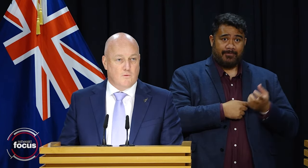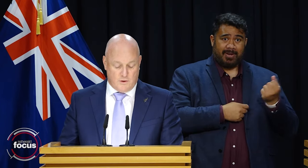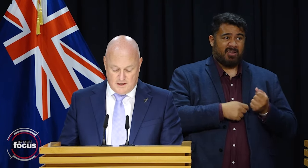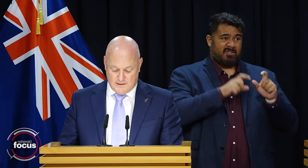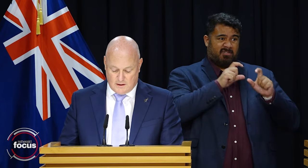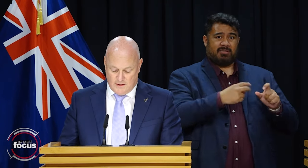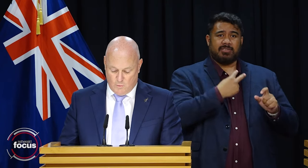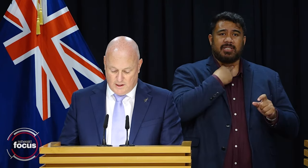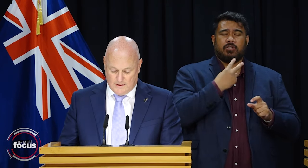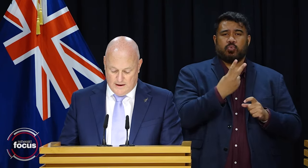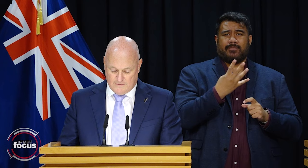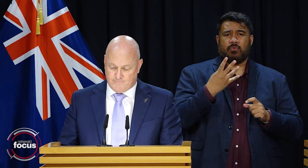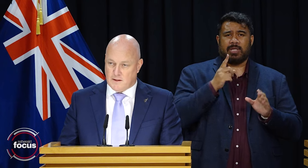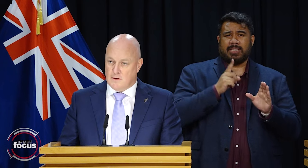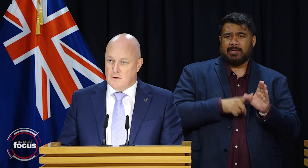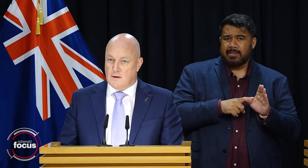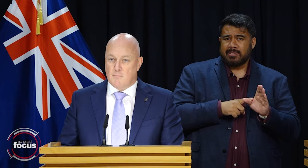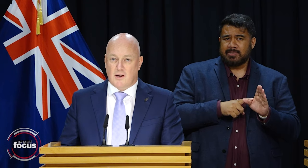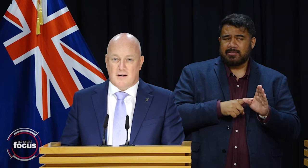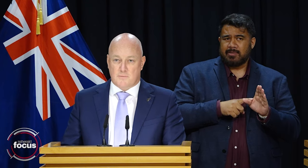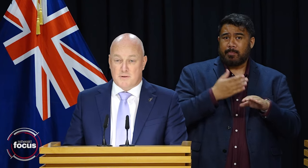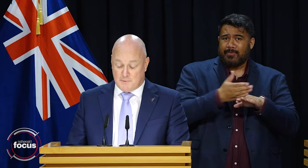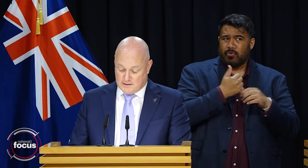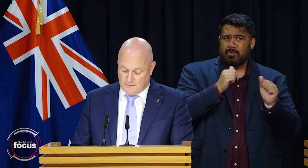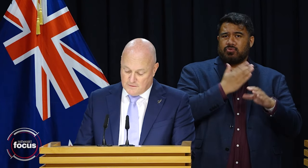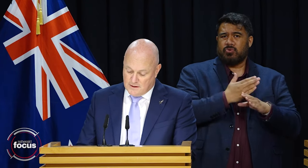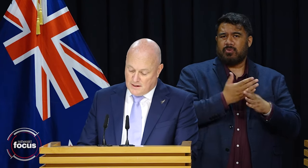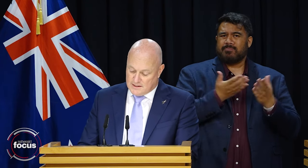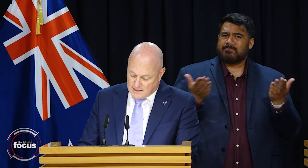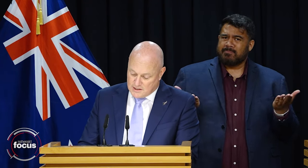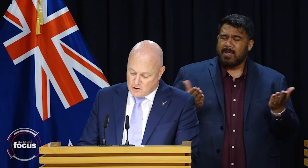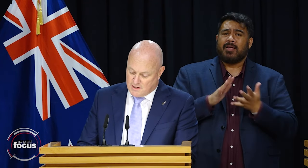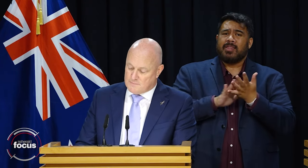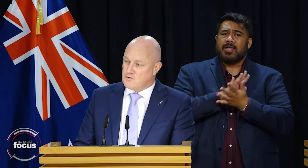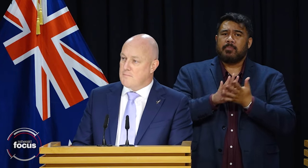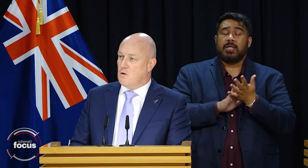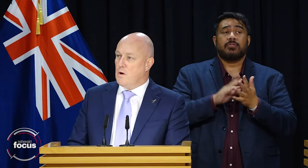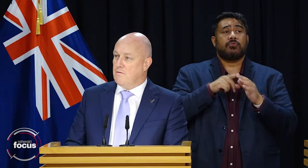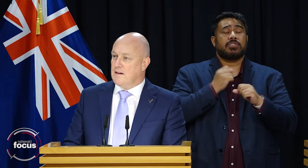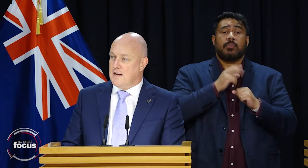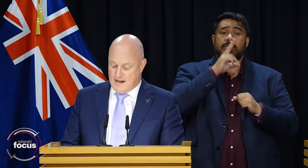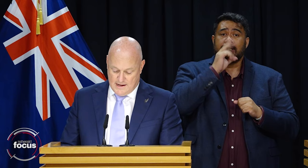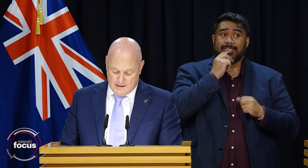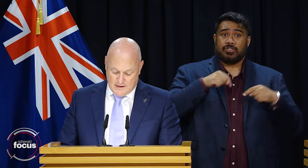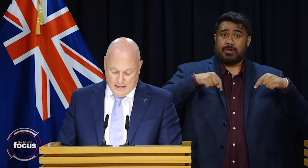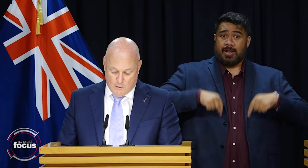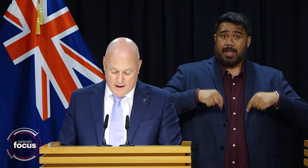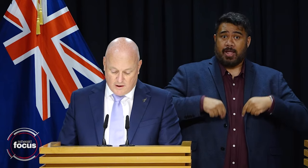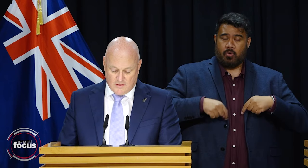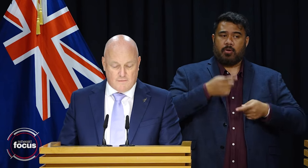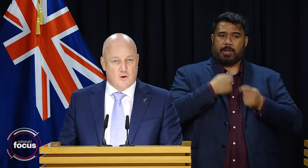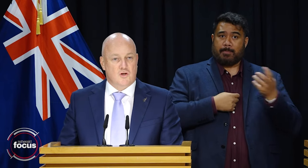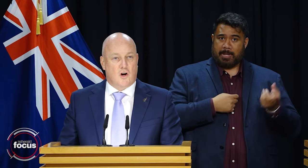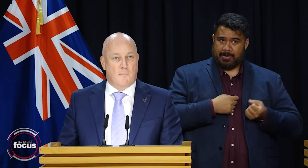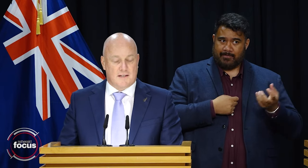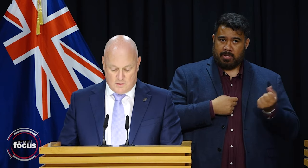24 years of their working life. And putting that into perspective, a teenager who becomes trapped on welfare now may